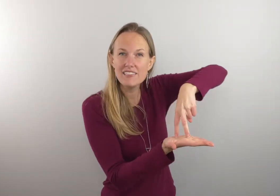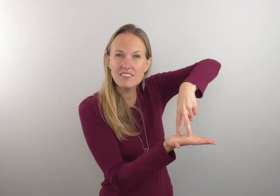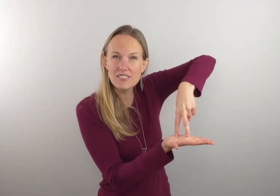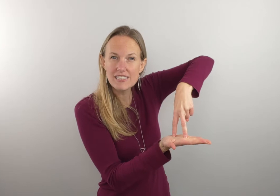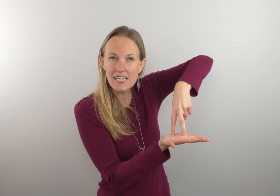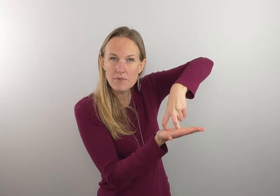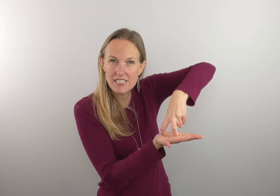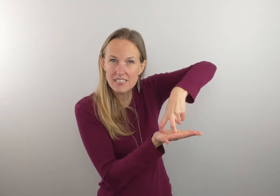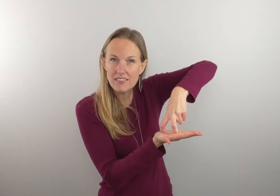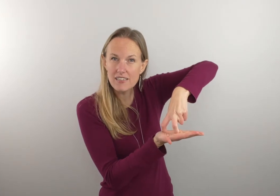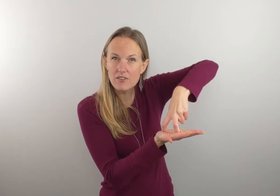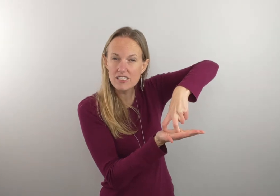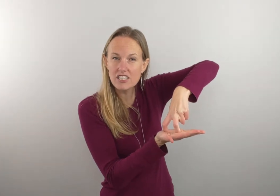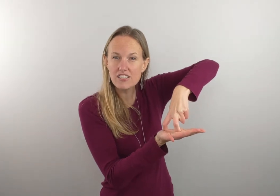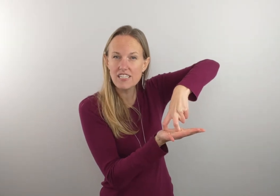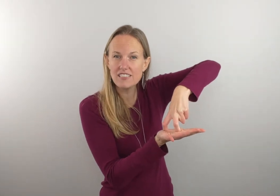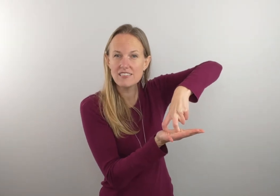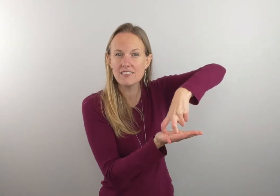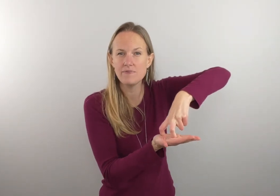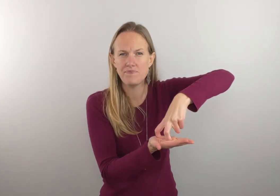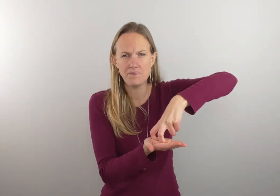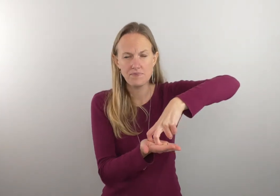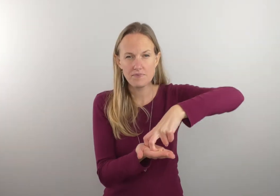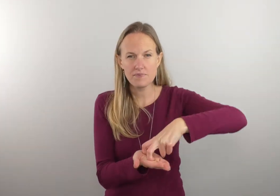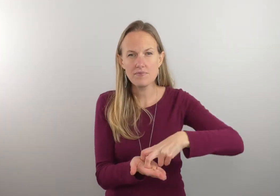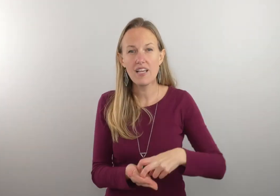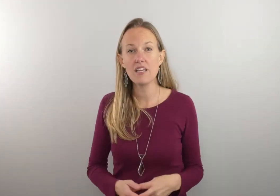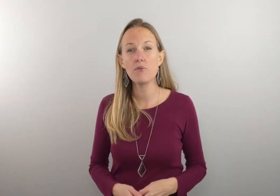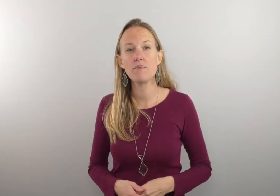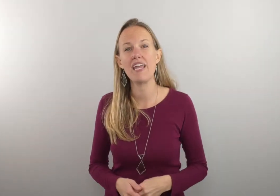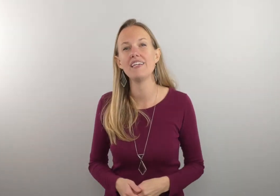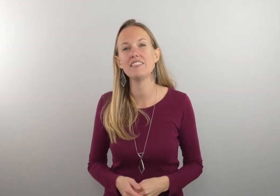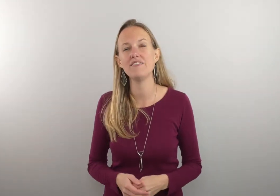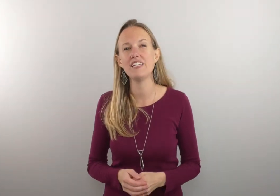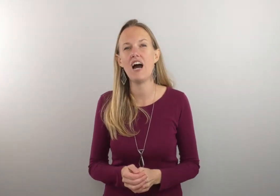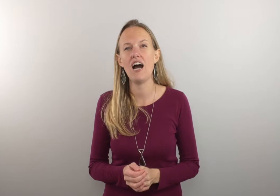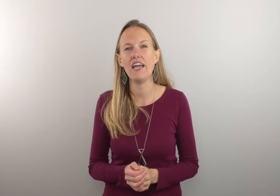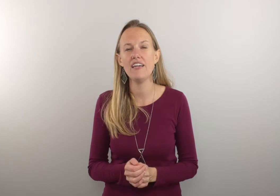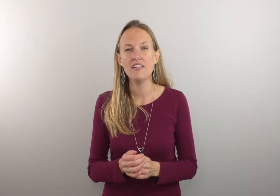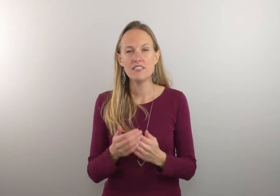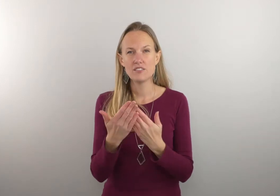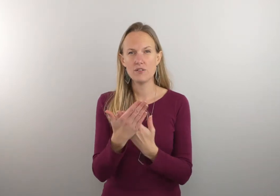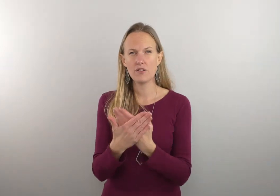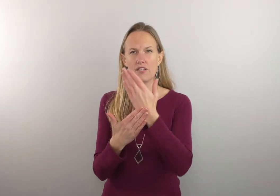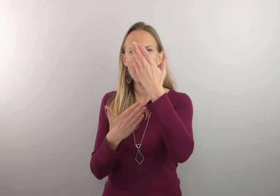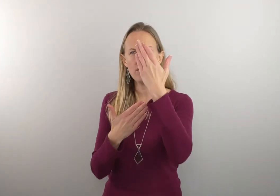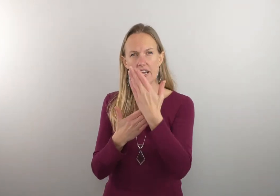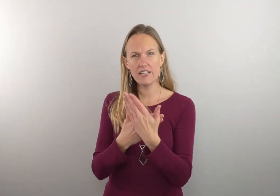so standing position and going to your knees and then with my hands lifted high so you're going to outline your